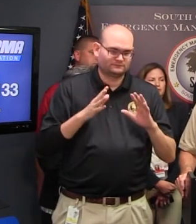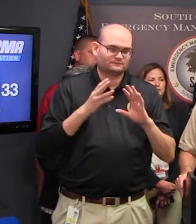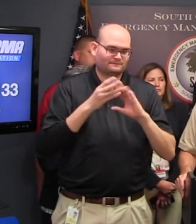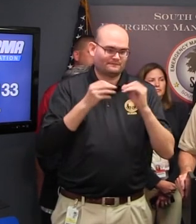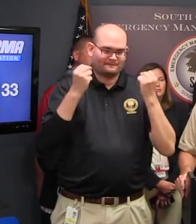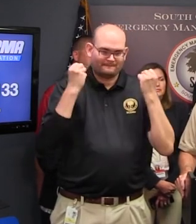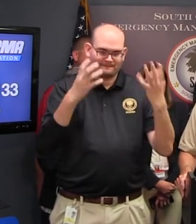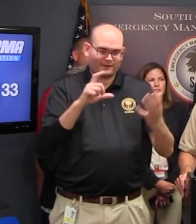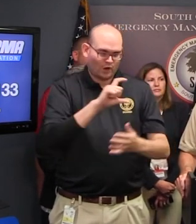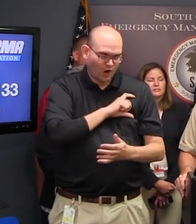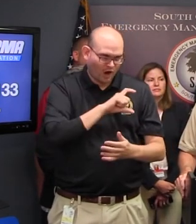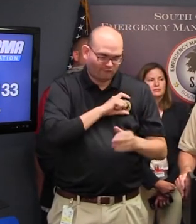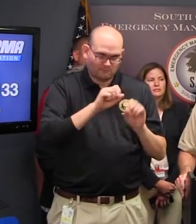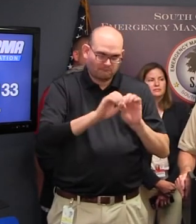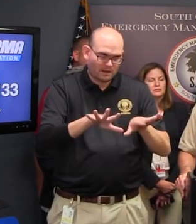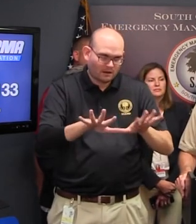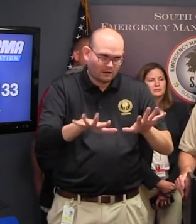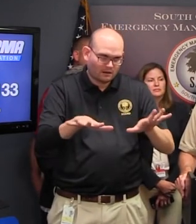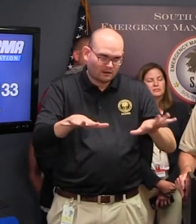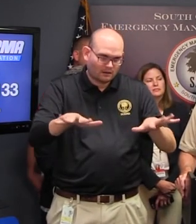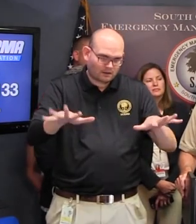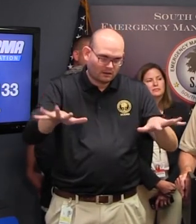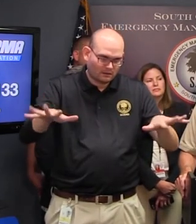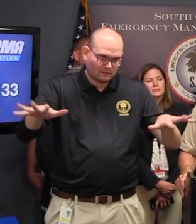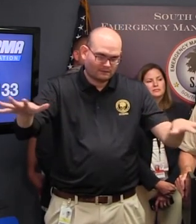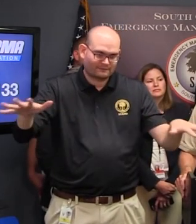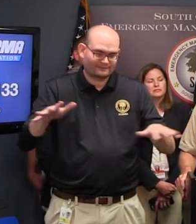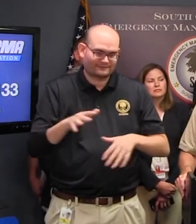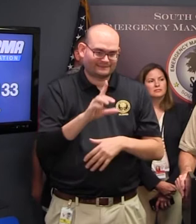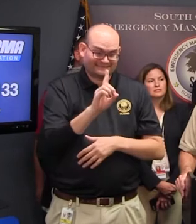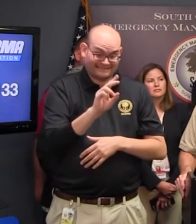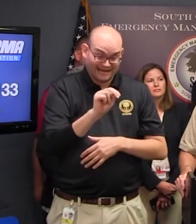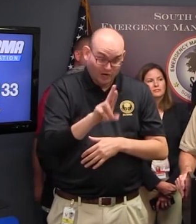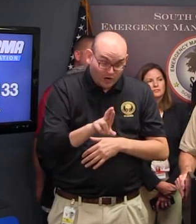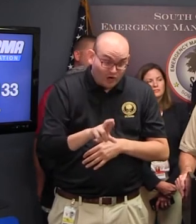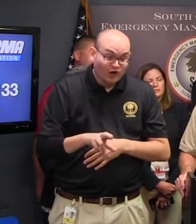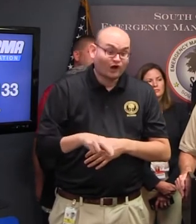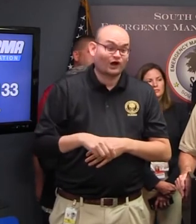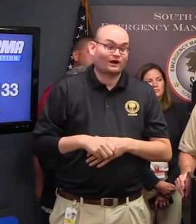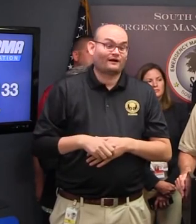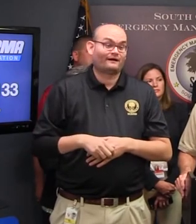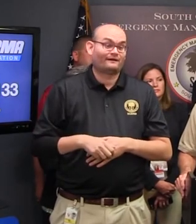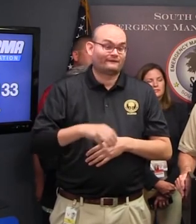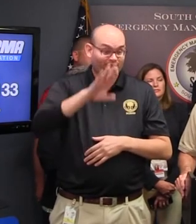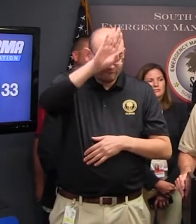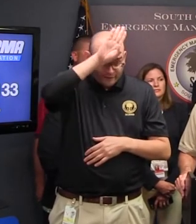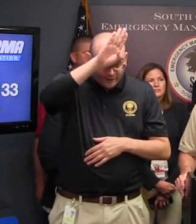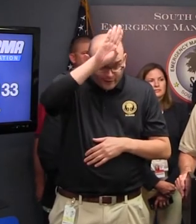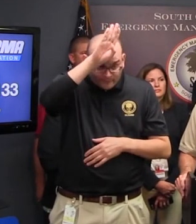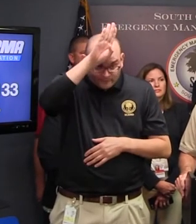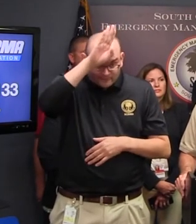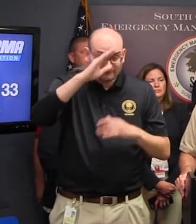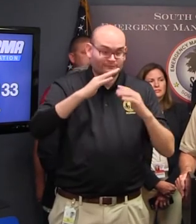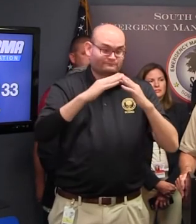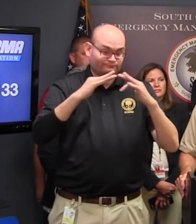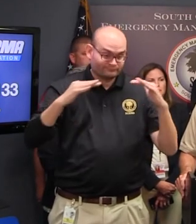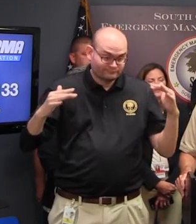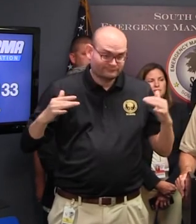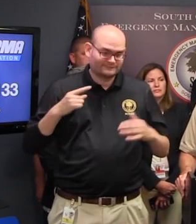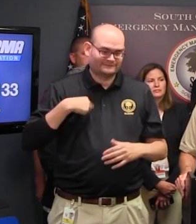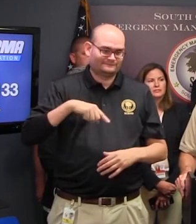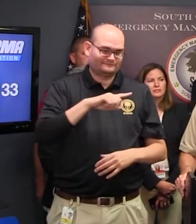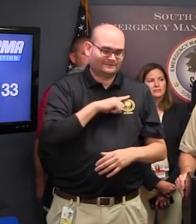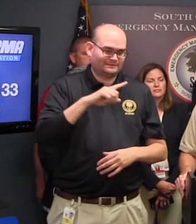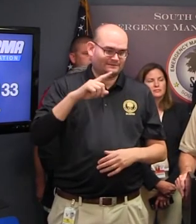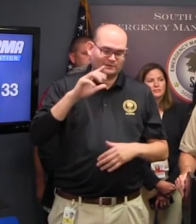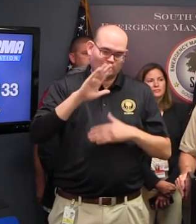SLED agents, DNR officers, and officers from probation, parole, and pardon We've been in personal contact with all